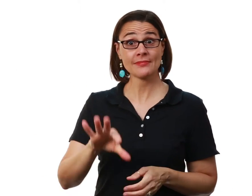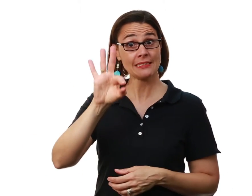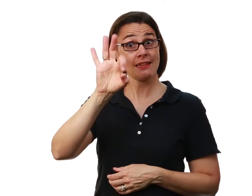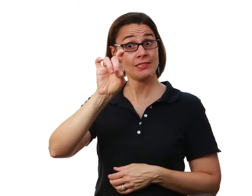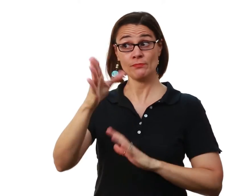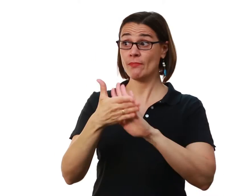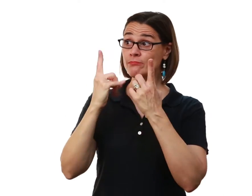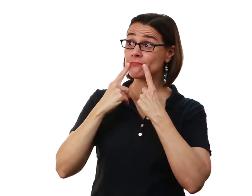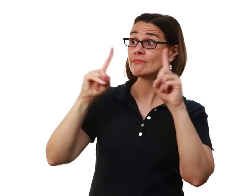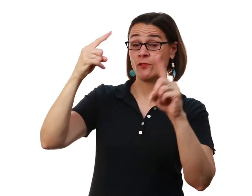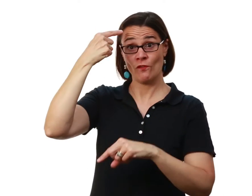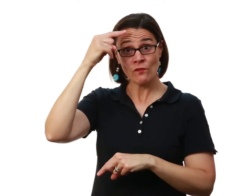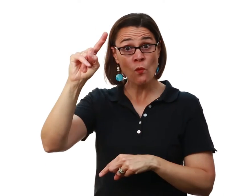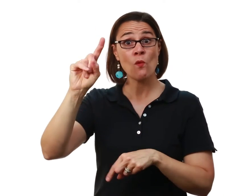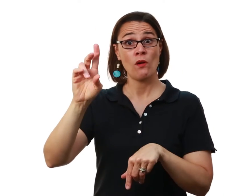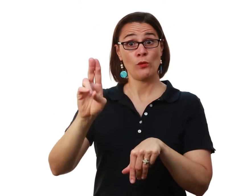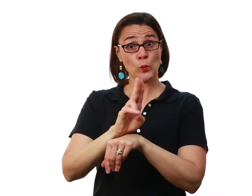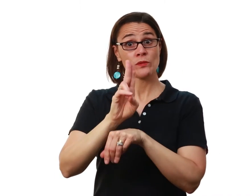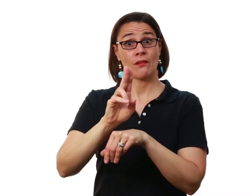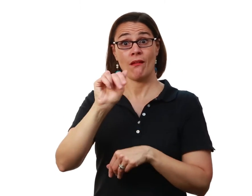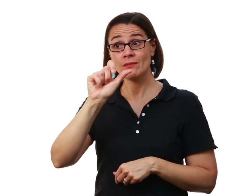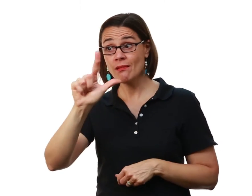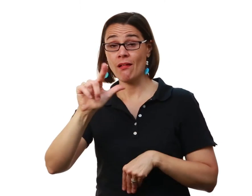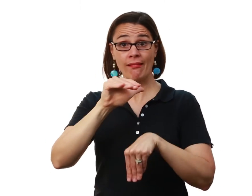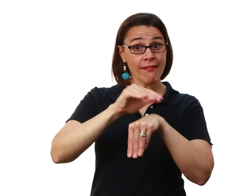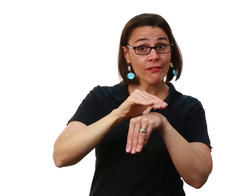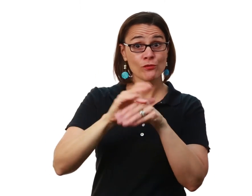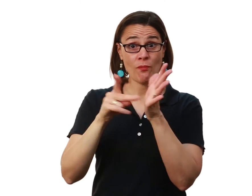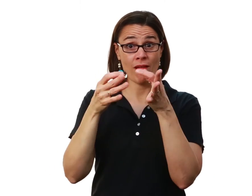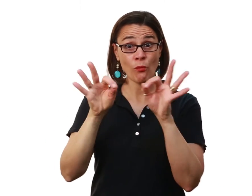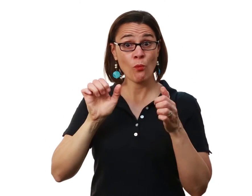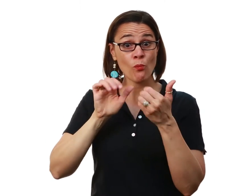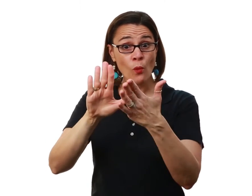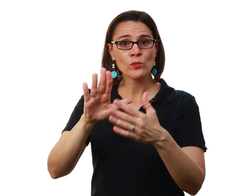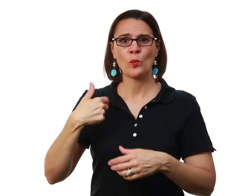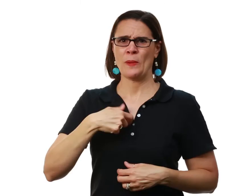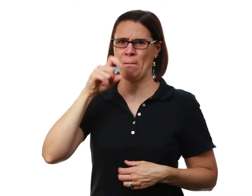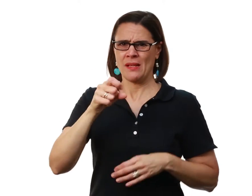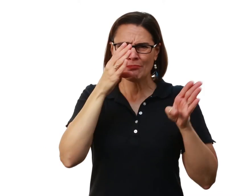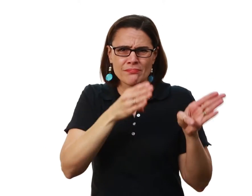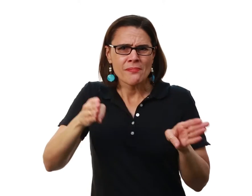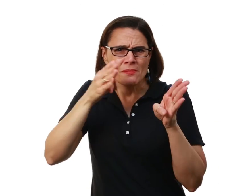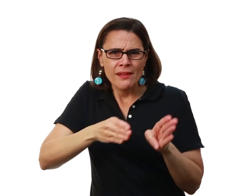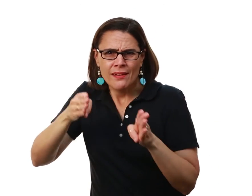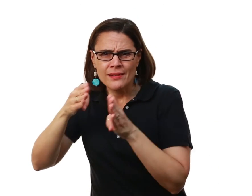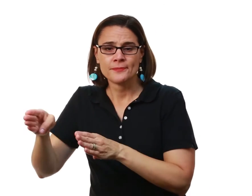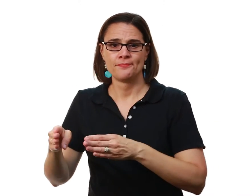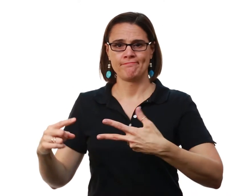In order for FSDB to be successful using an ASL and English bilingual approach We must have significant planning